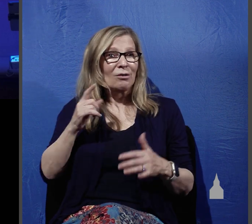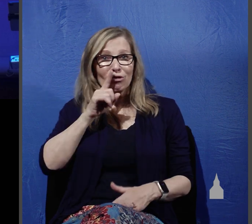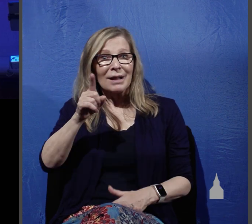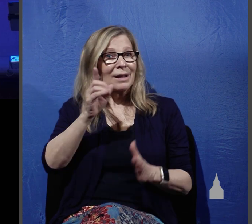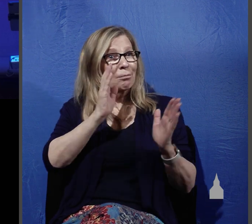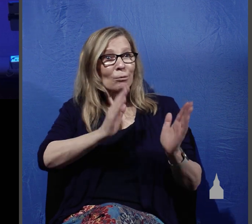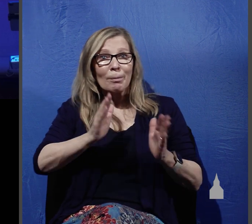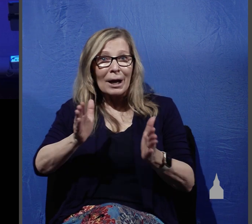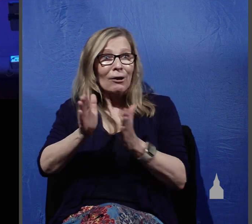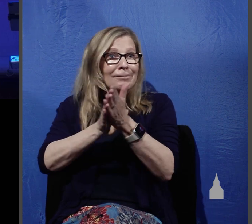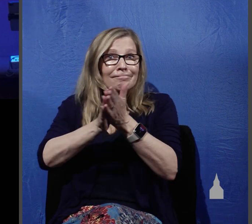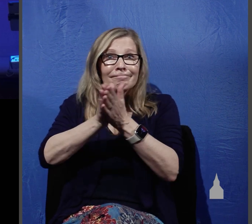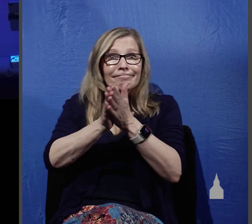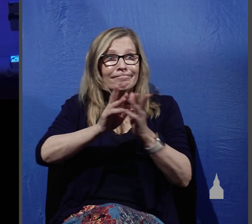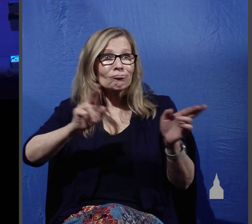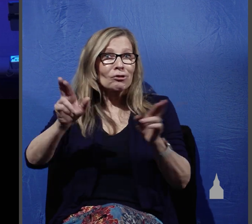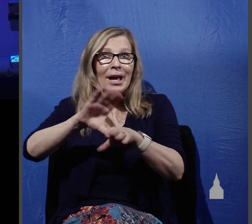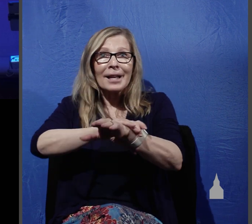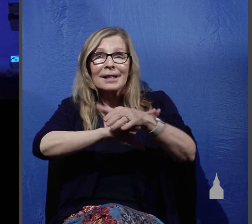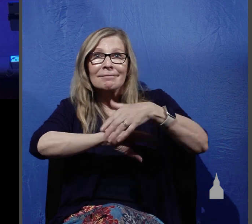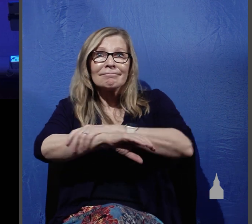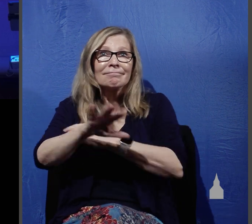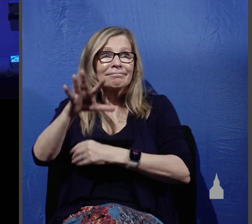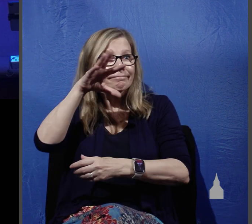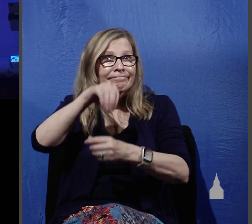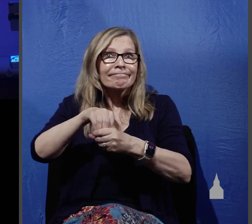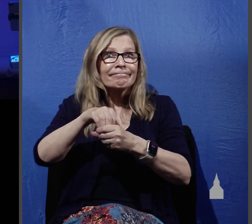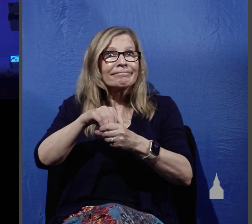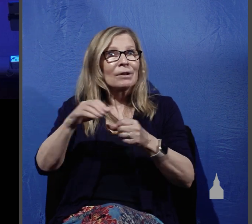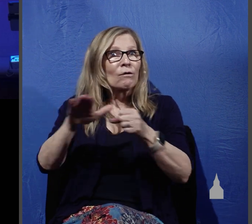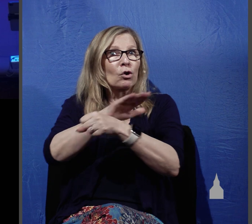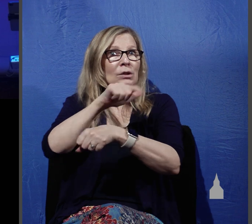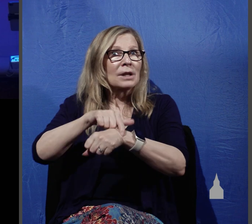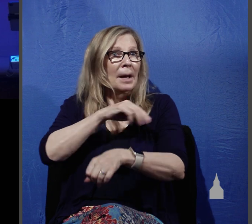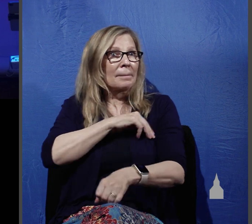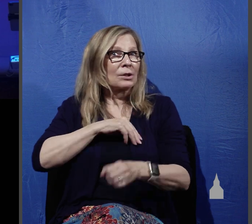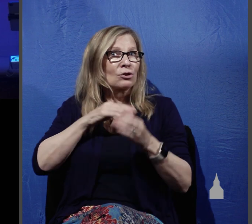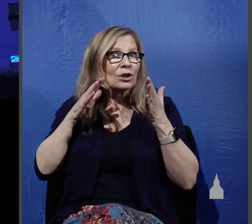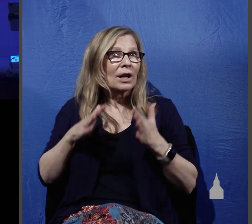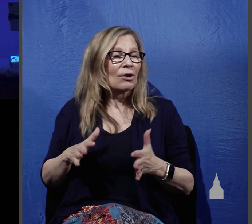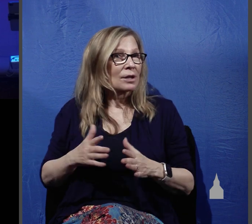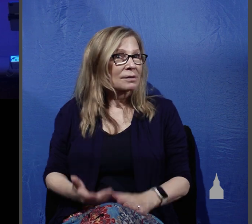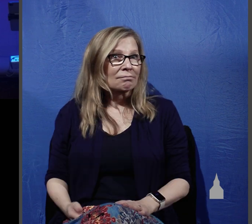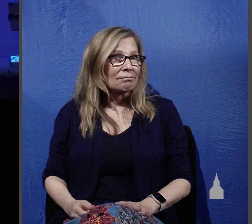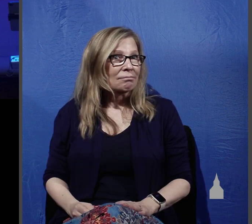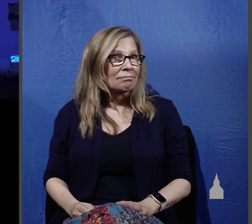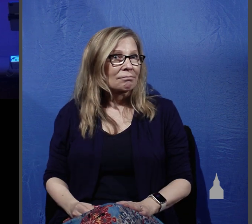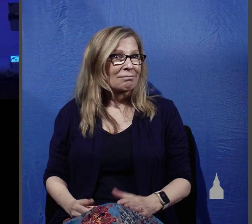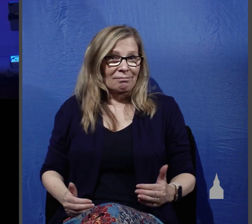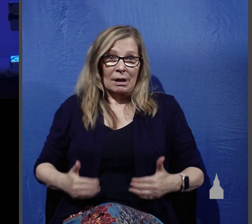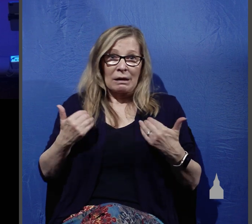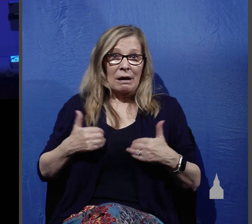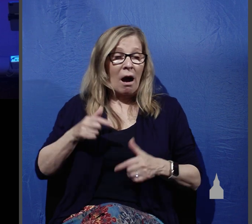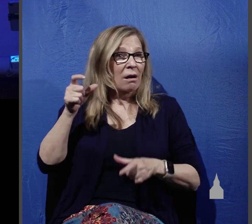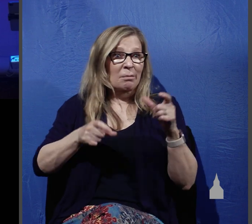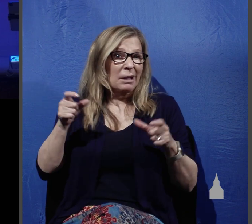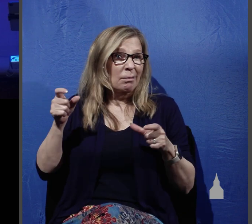preparing to be full-time missionaries young people just aren't going to